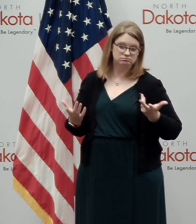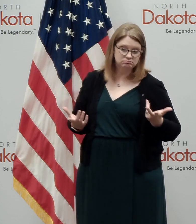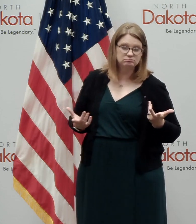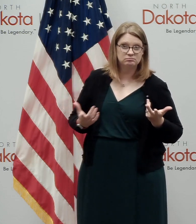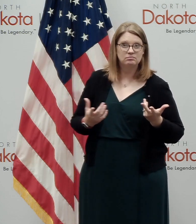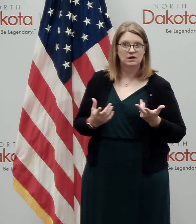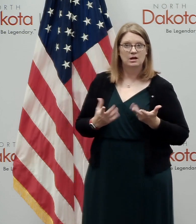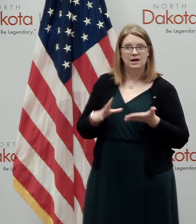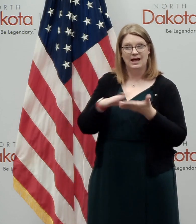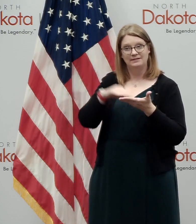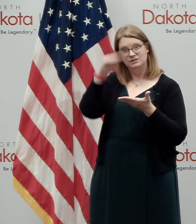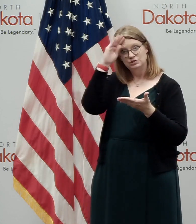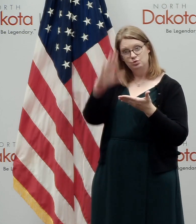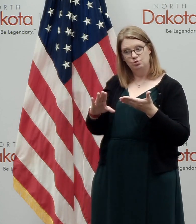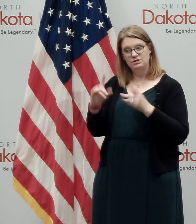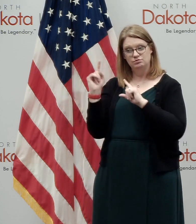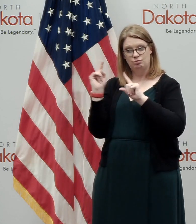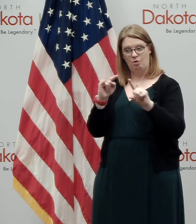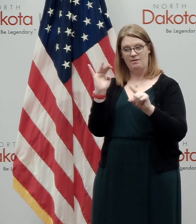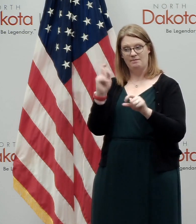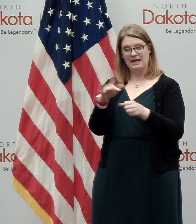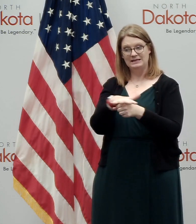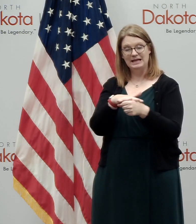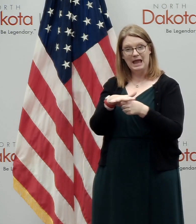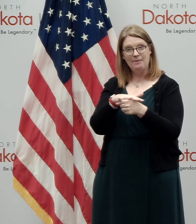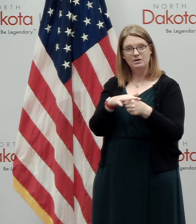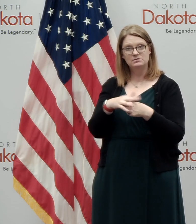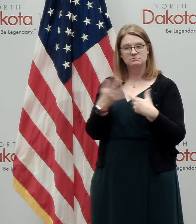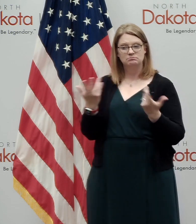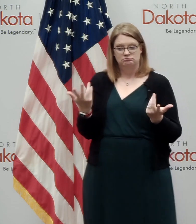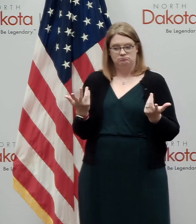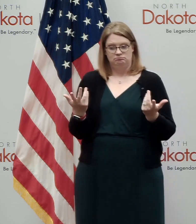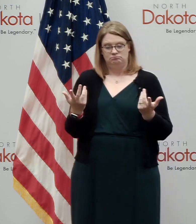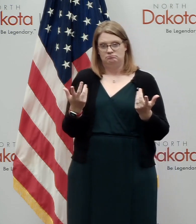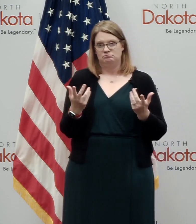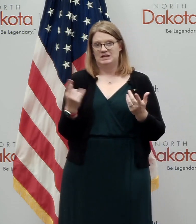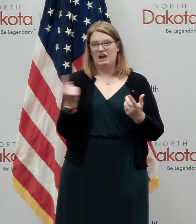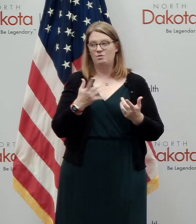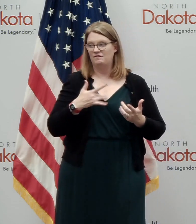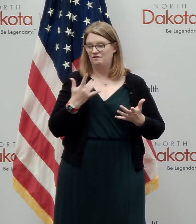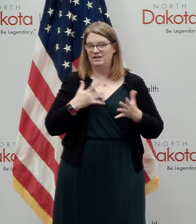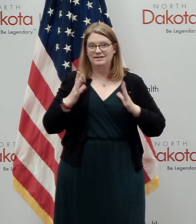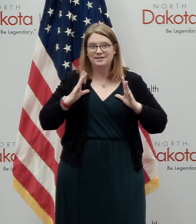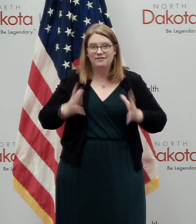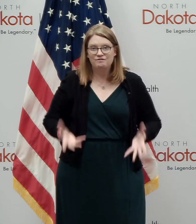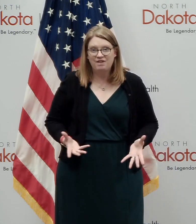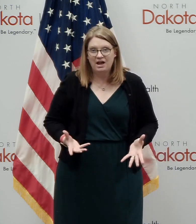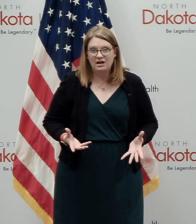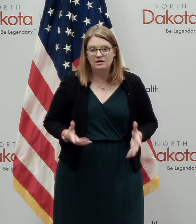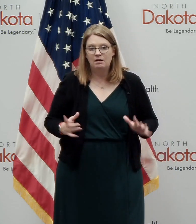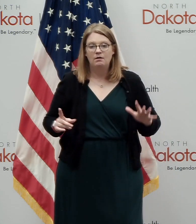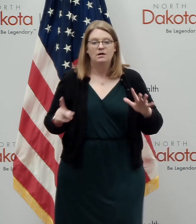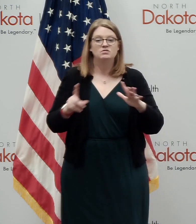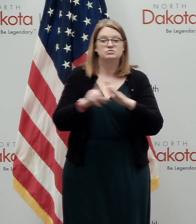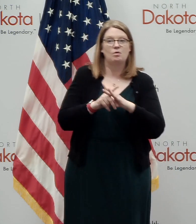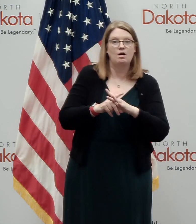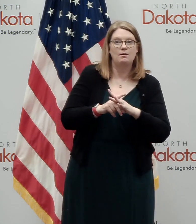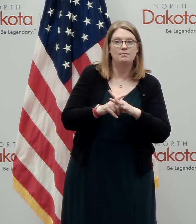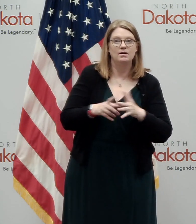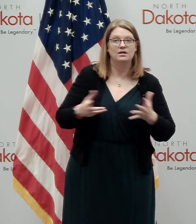as students were entering the campus, even though no one might have been feeling, uh, ill, how many of them were potentially, uh,